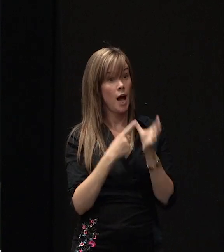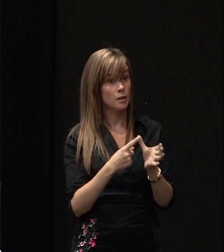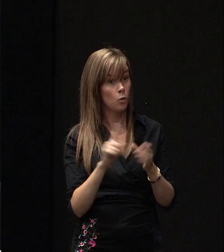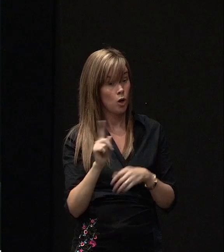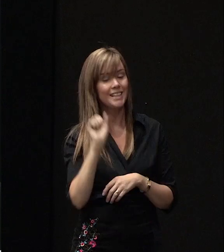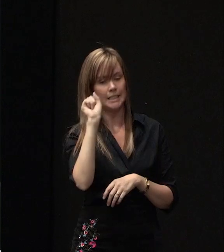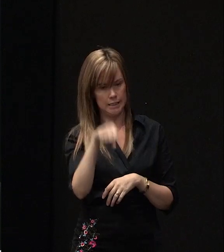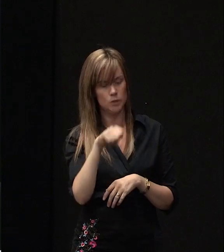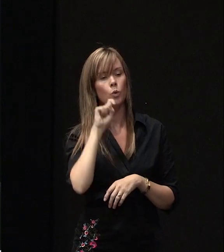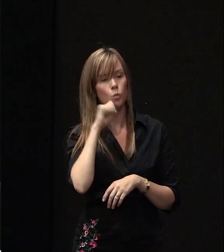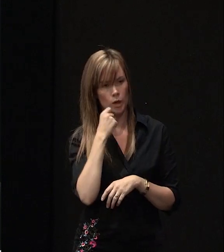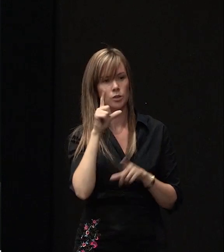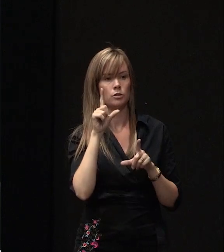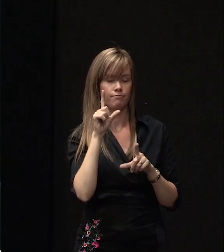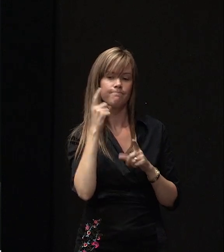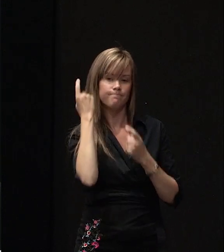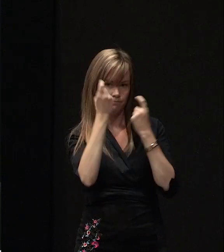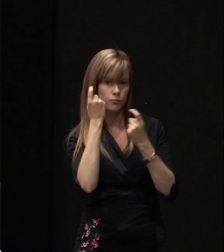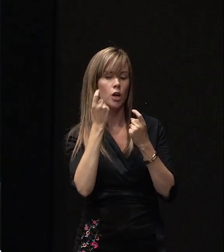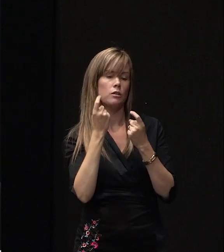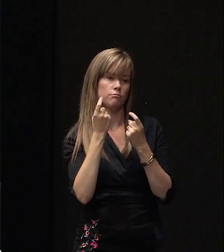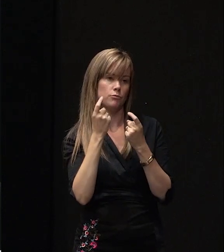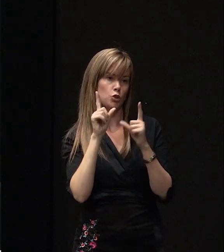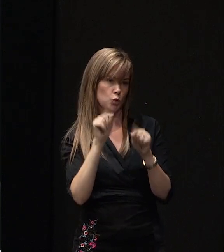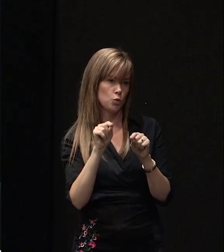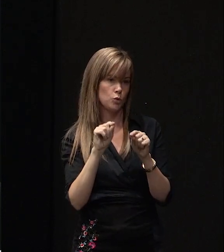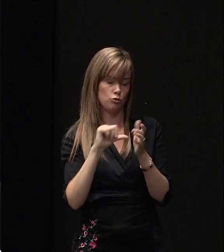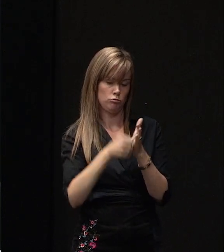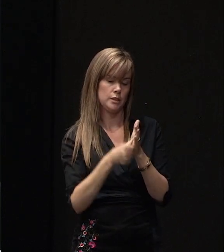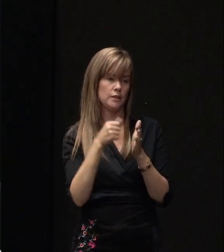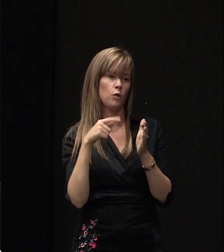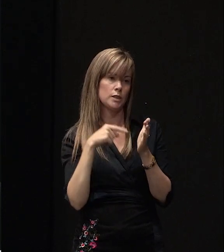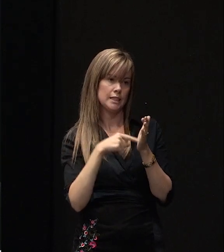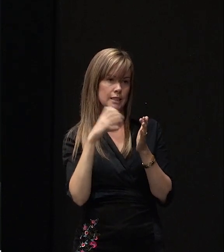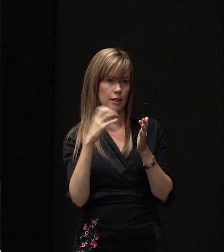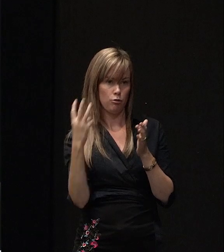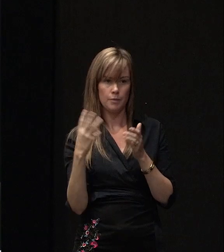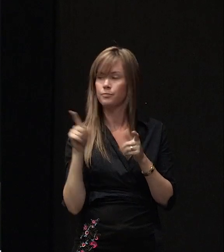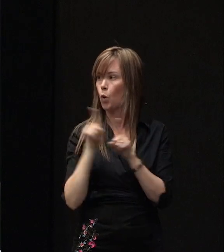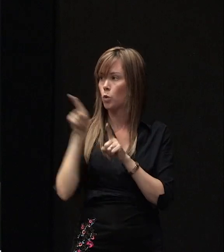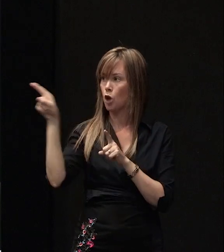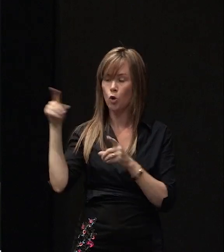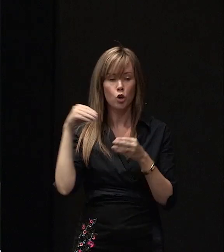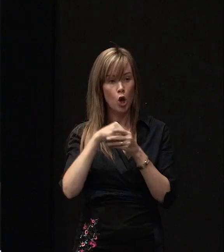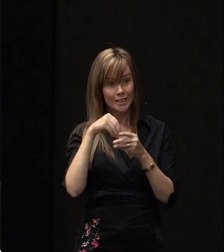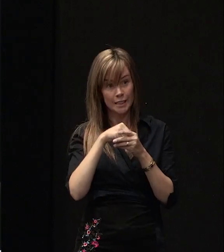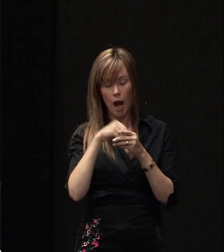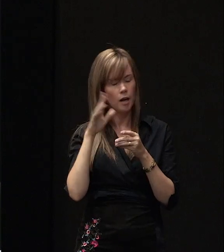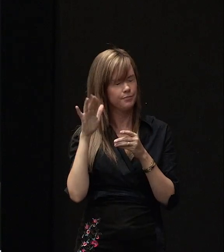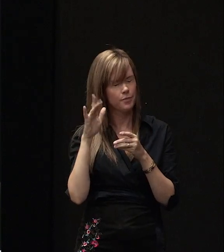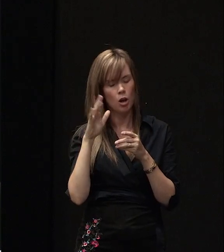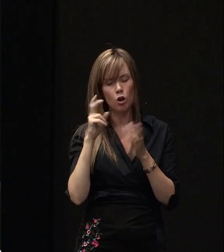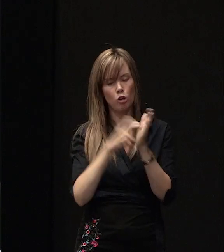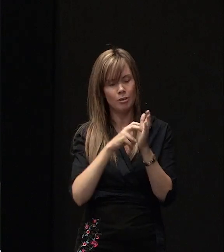new insurance in TC3. And I think you'll also consider doing contract works insurance with people on TC3 land too, won't you? Yeah,